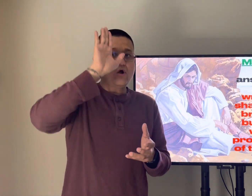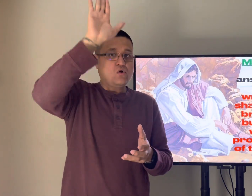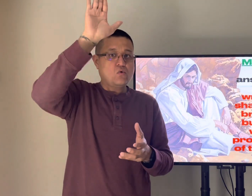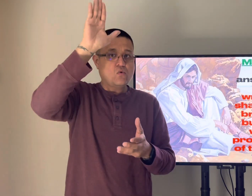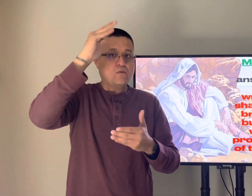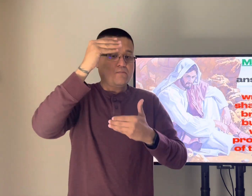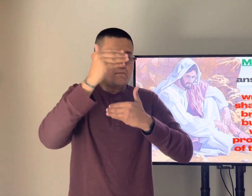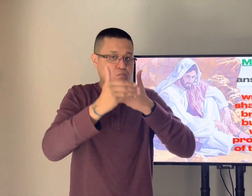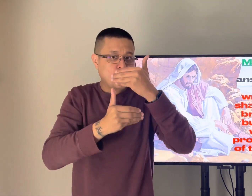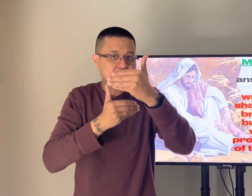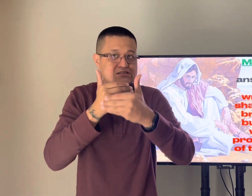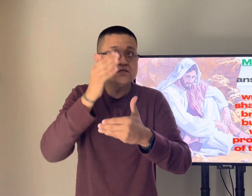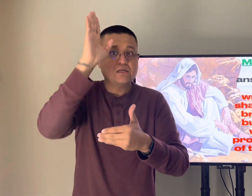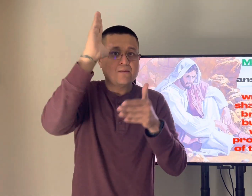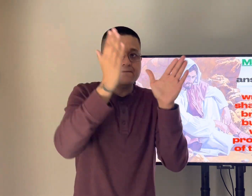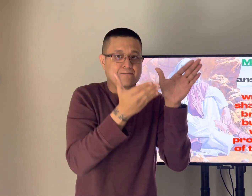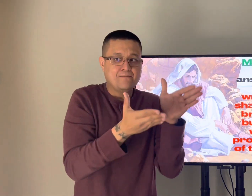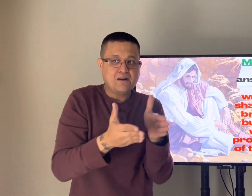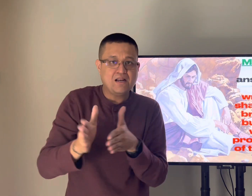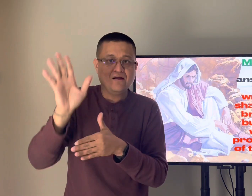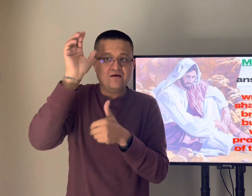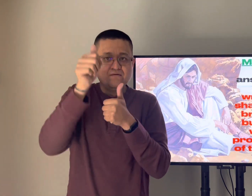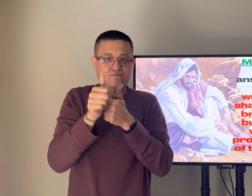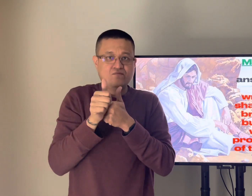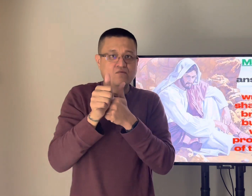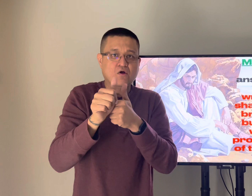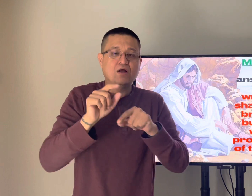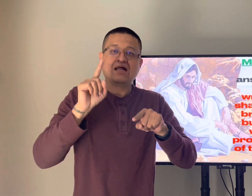your want it's god's process god's plan